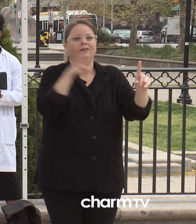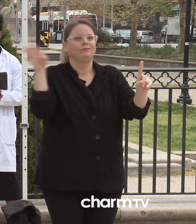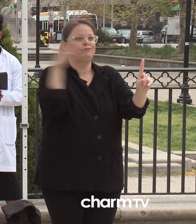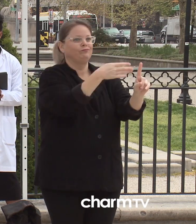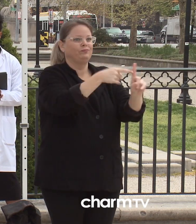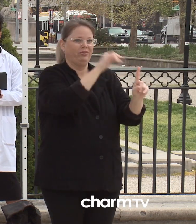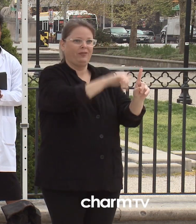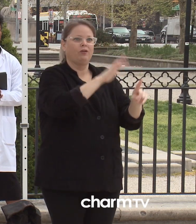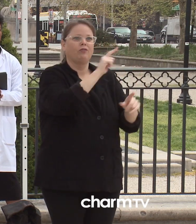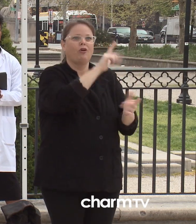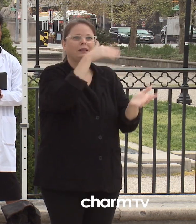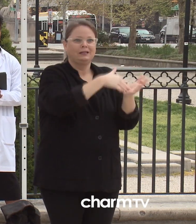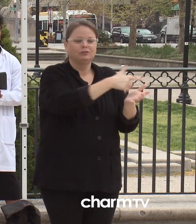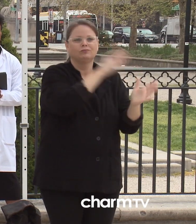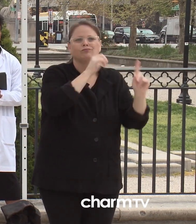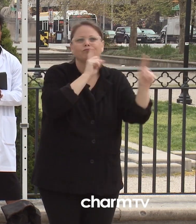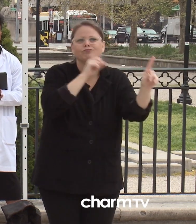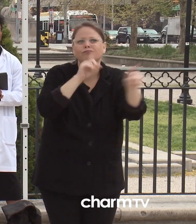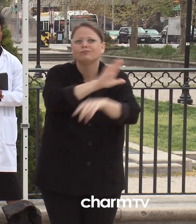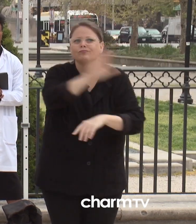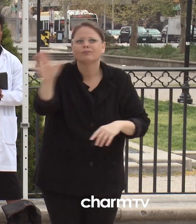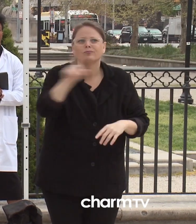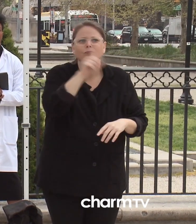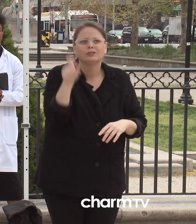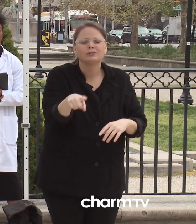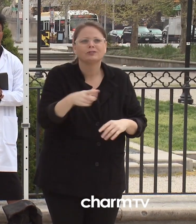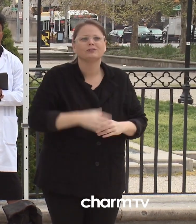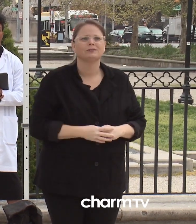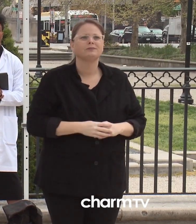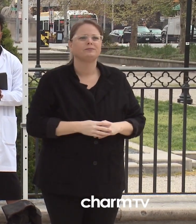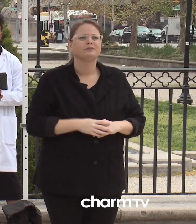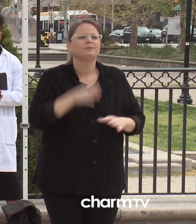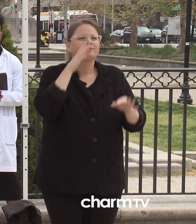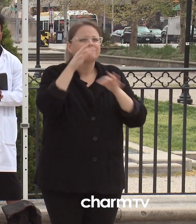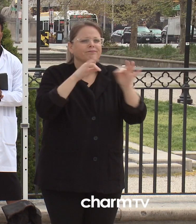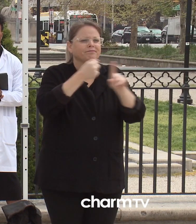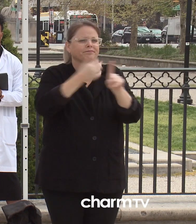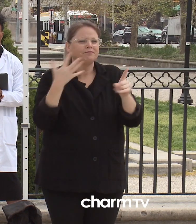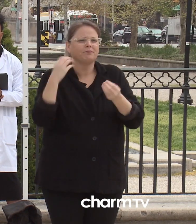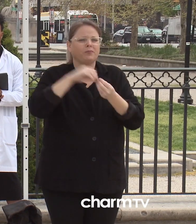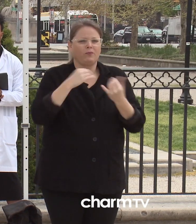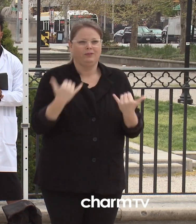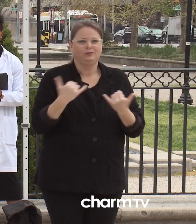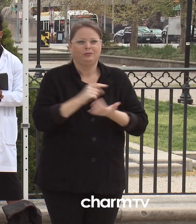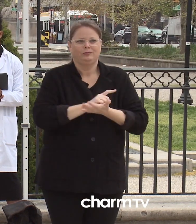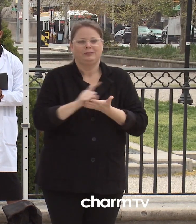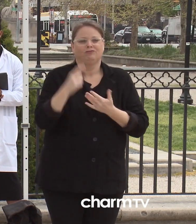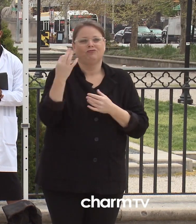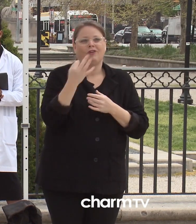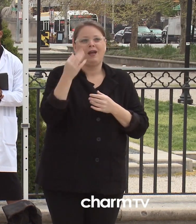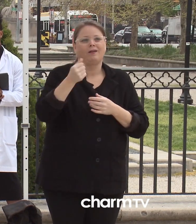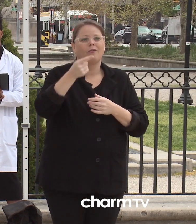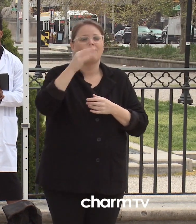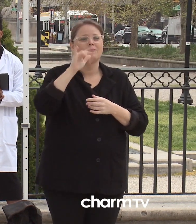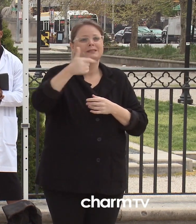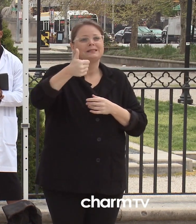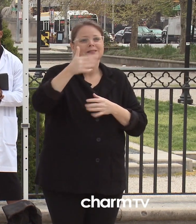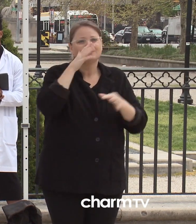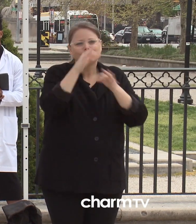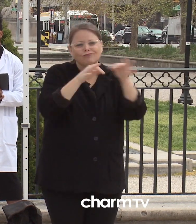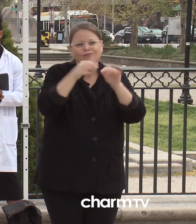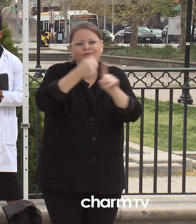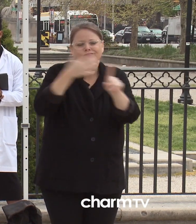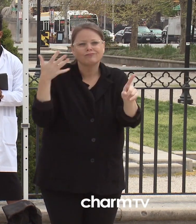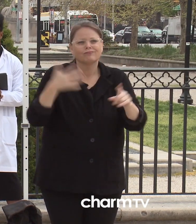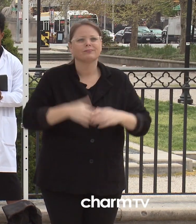response and its accessibility. More to come about this call call center on Friday, April the 10th. Now I will ask vulnerable city